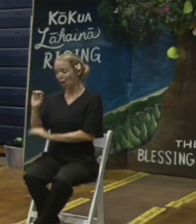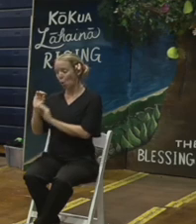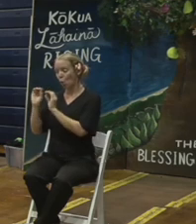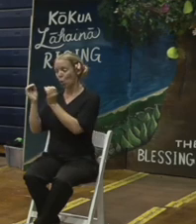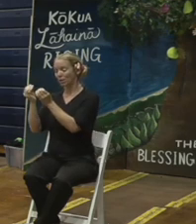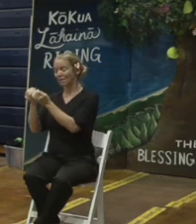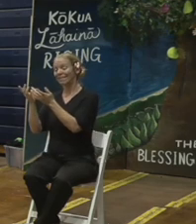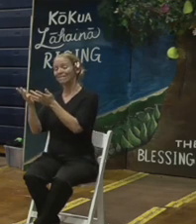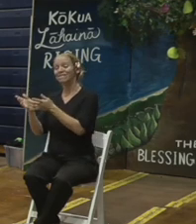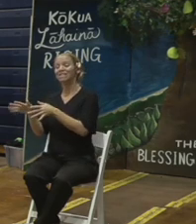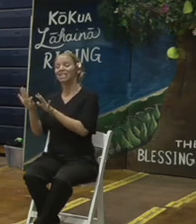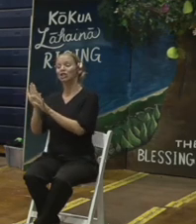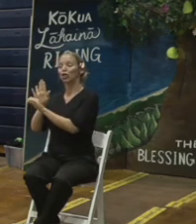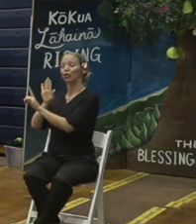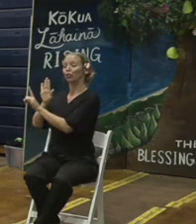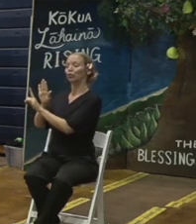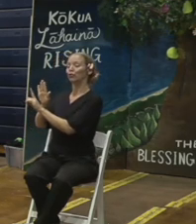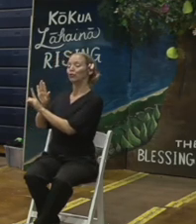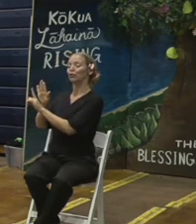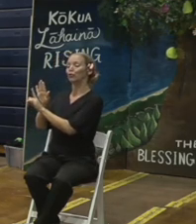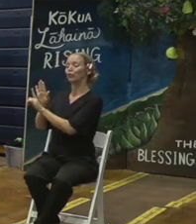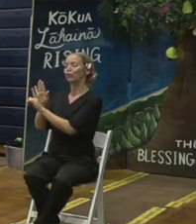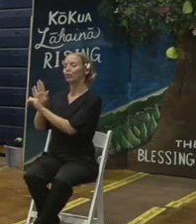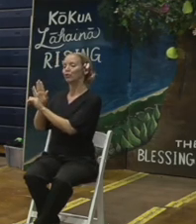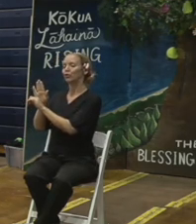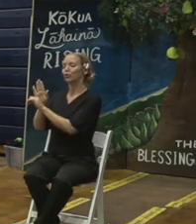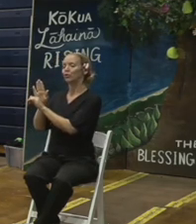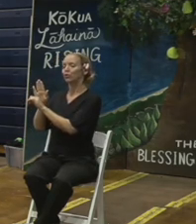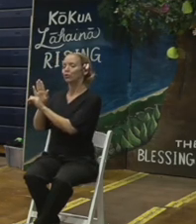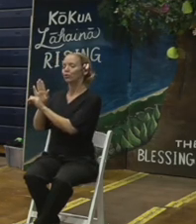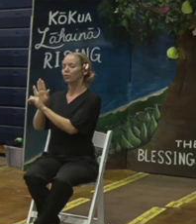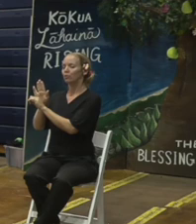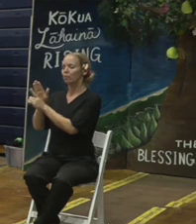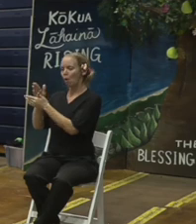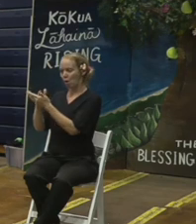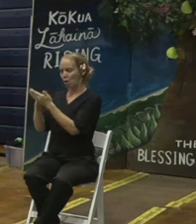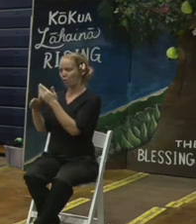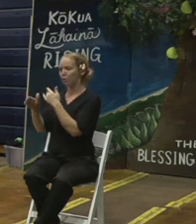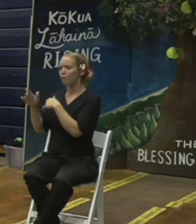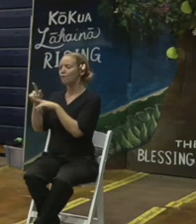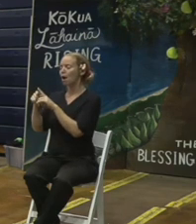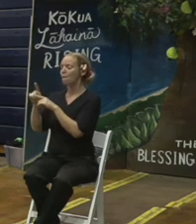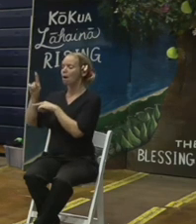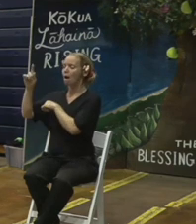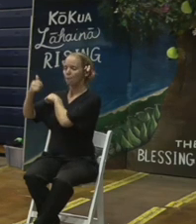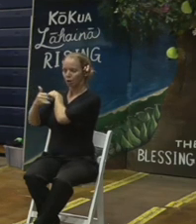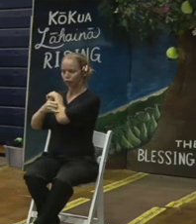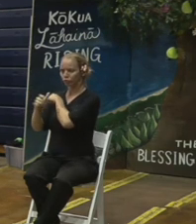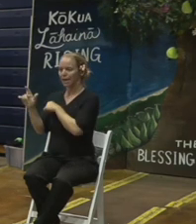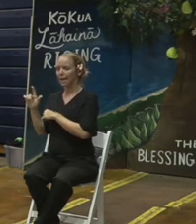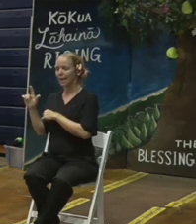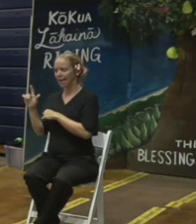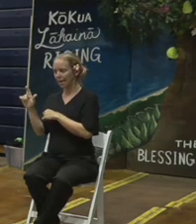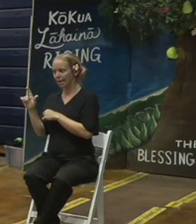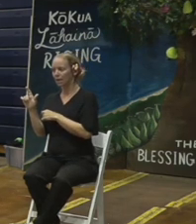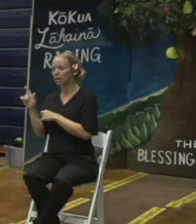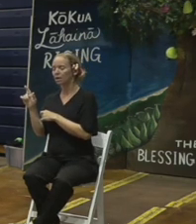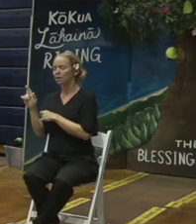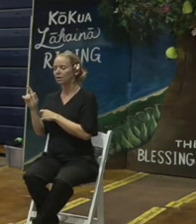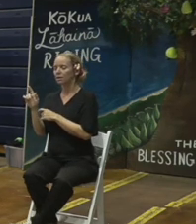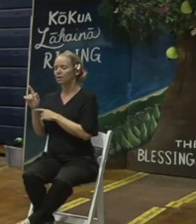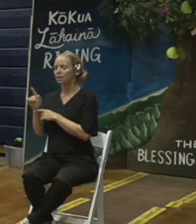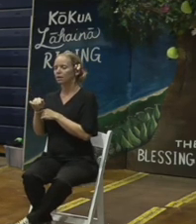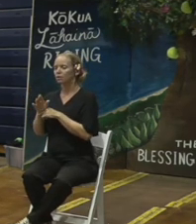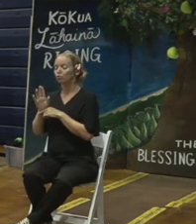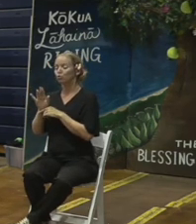Okay? The removal from upcountry and Lahaina properties. The hazardous materials associated with